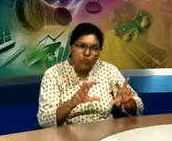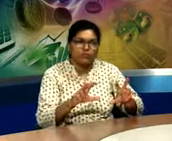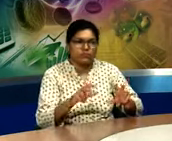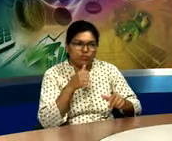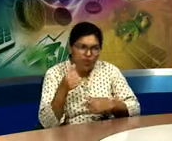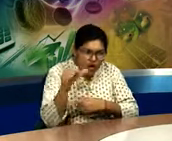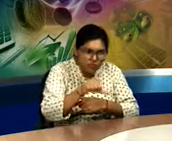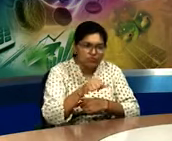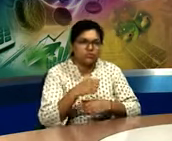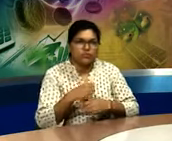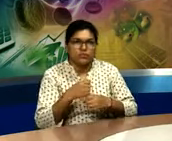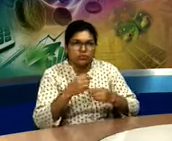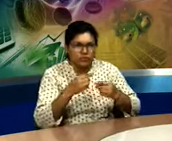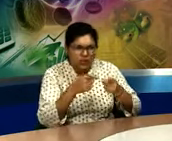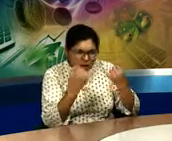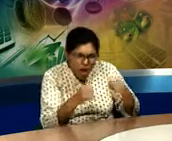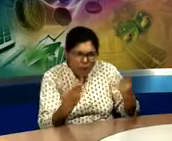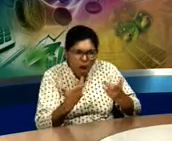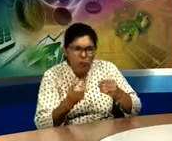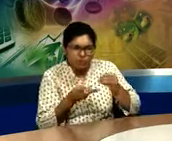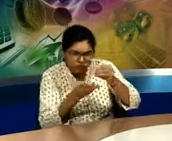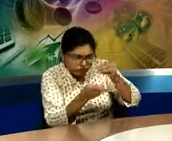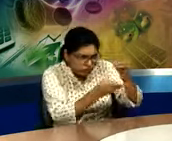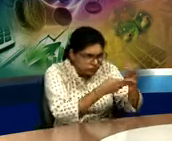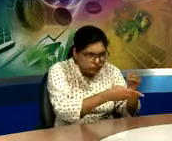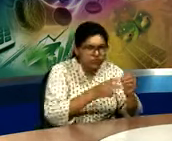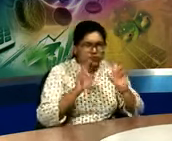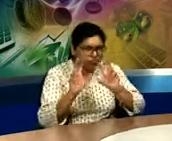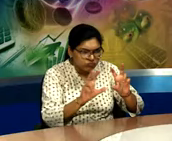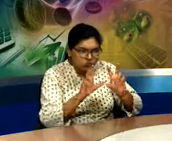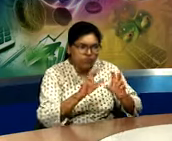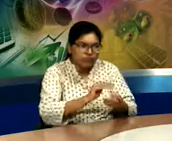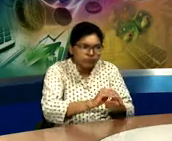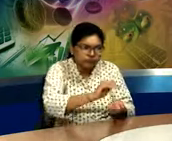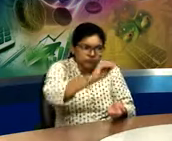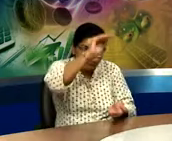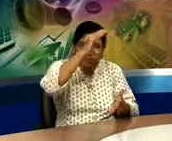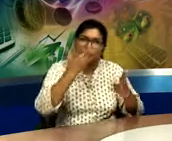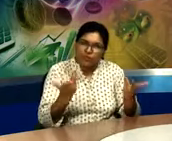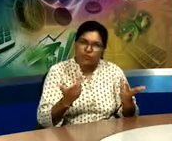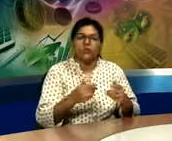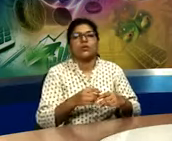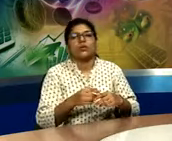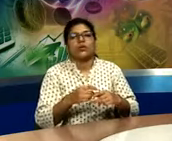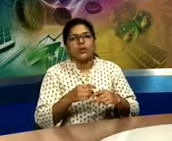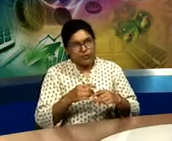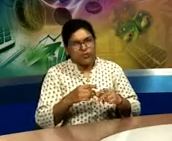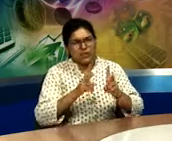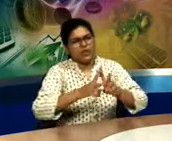just like plants also are taken care of we water them we put medicine and we look after